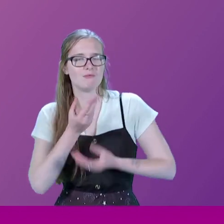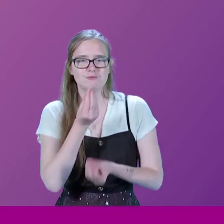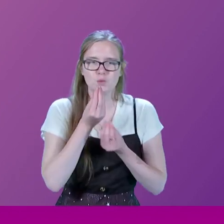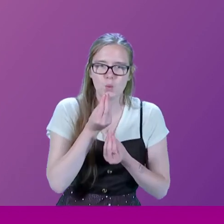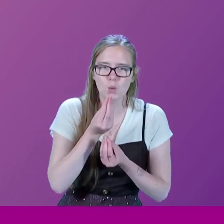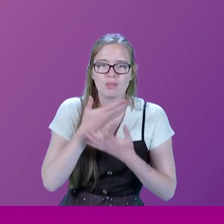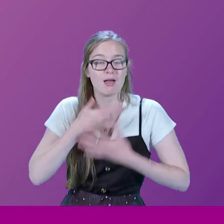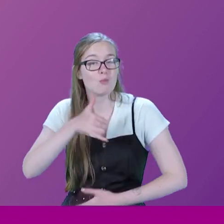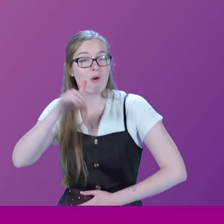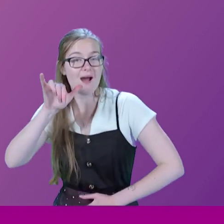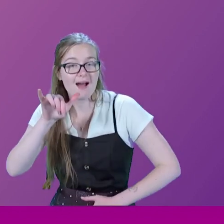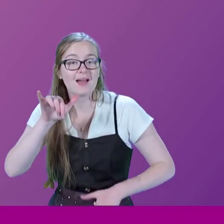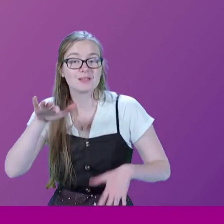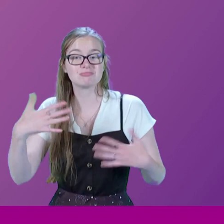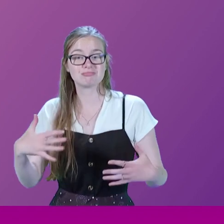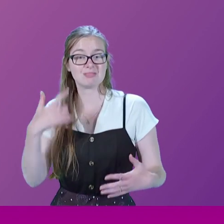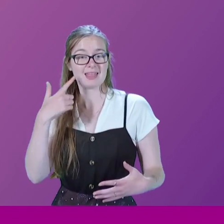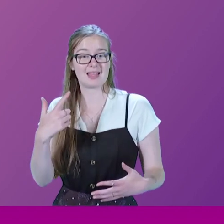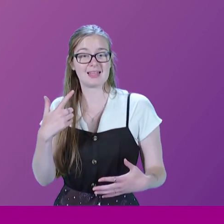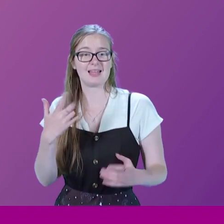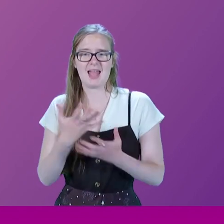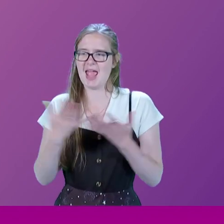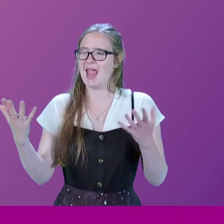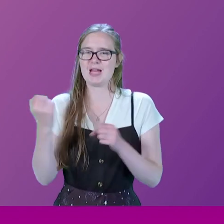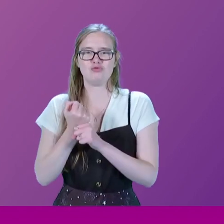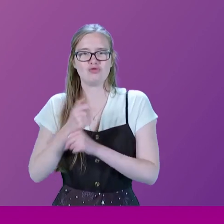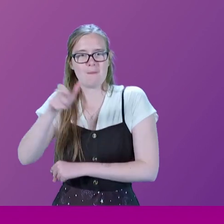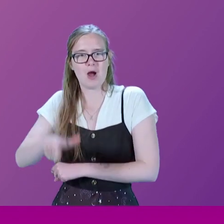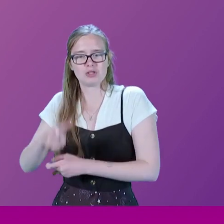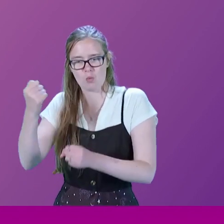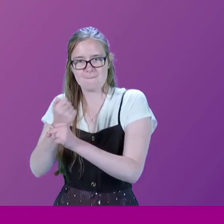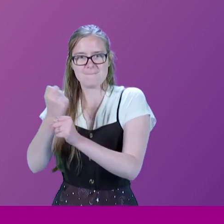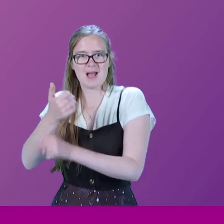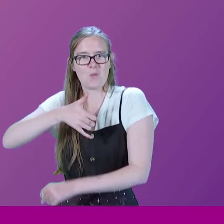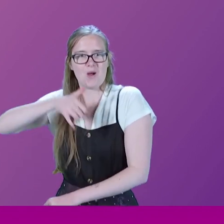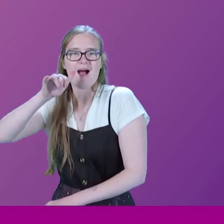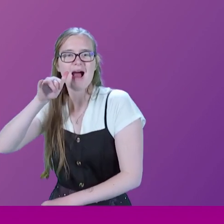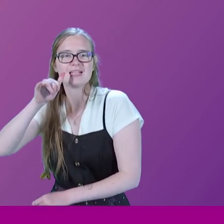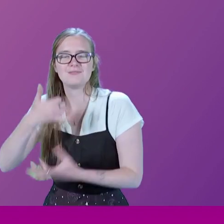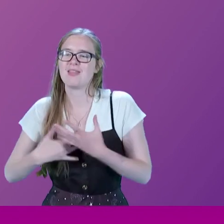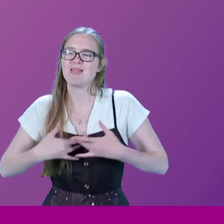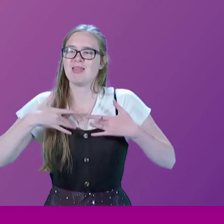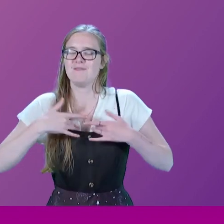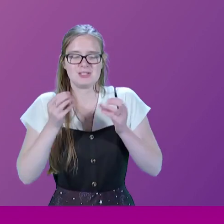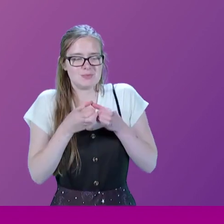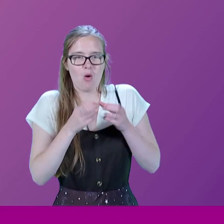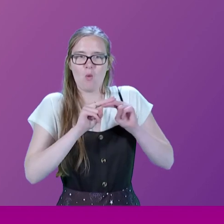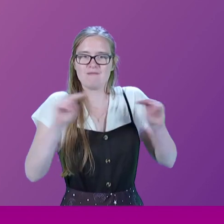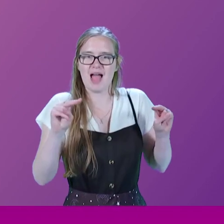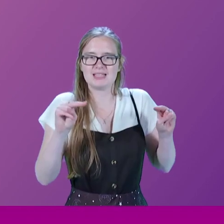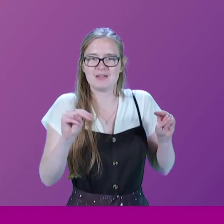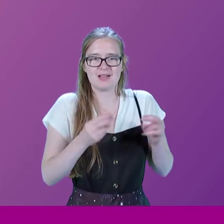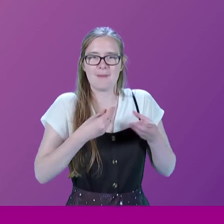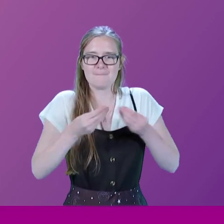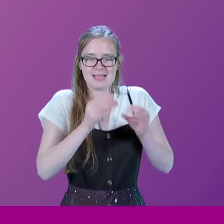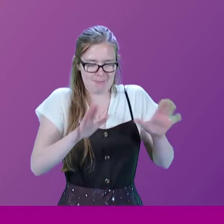so in love with wine. I think every Georgian makes wine. Even if they live in a tiny flat, there'll be a plastic bucket in